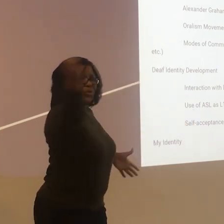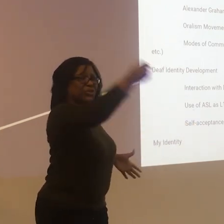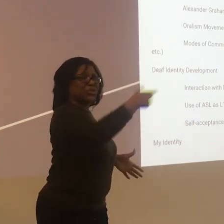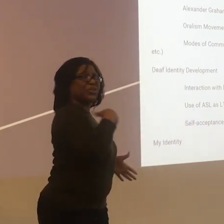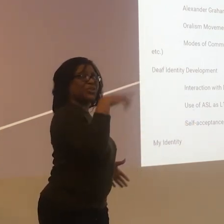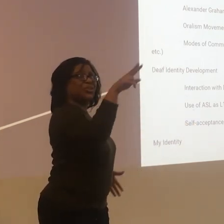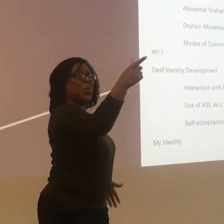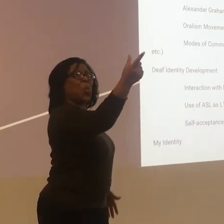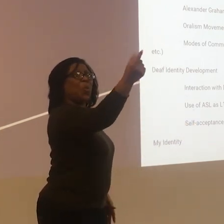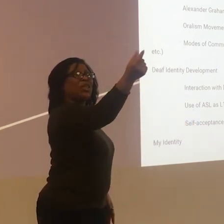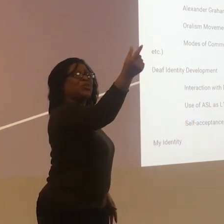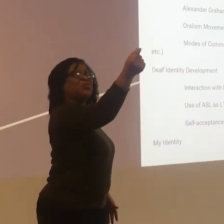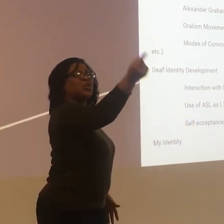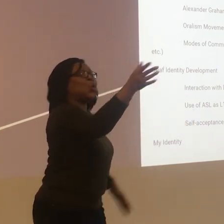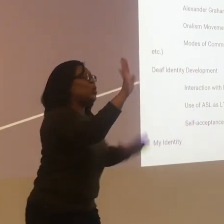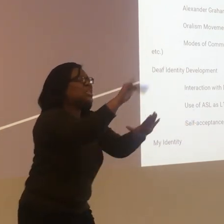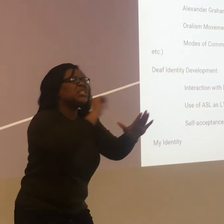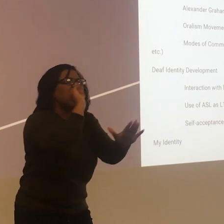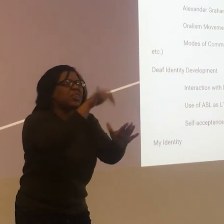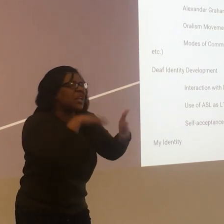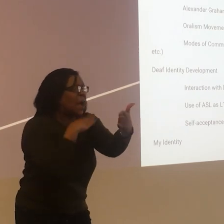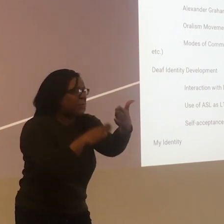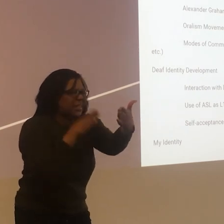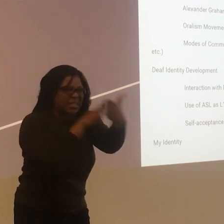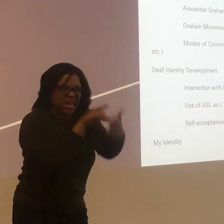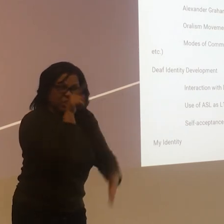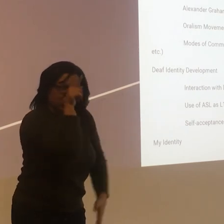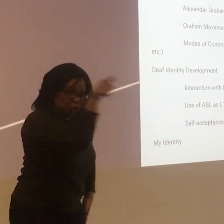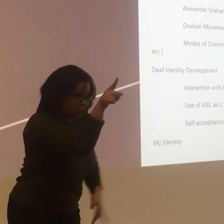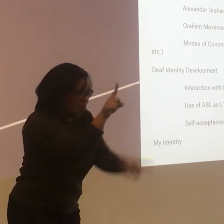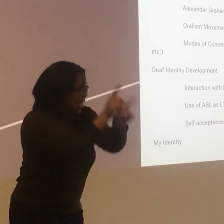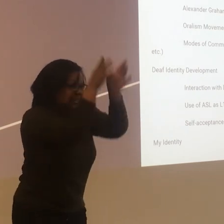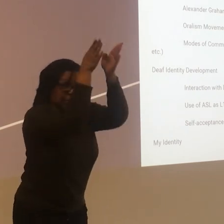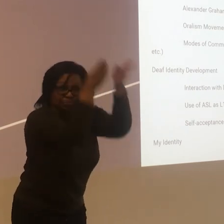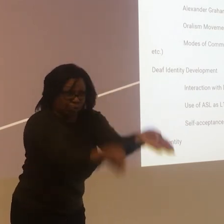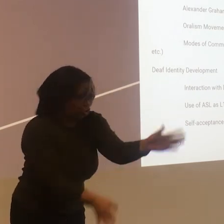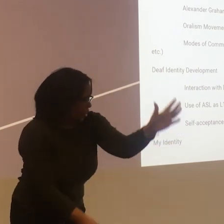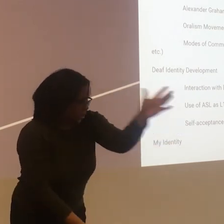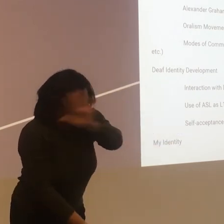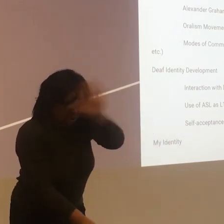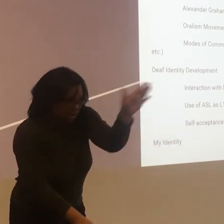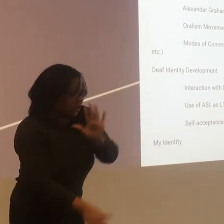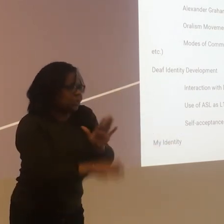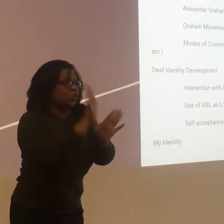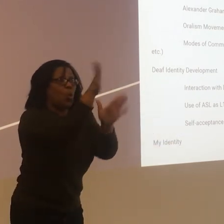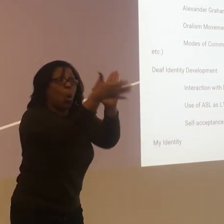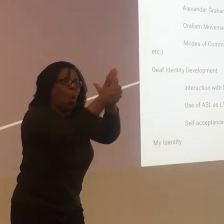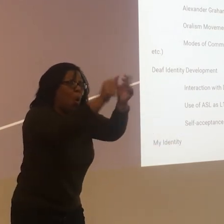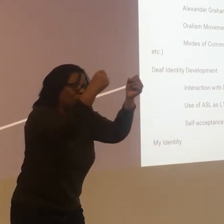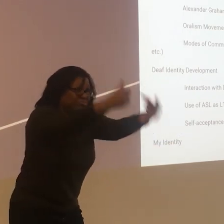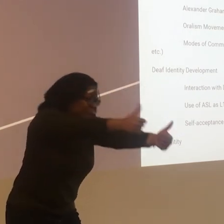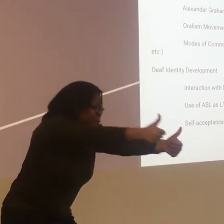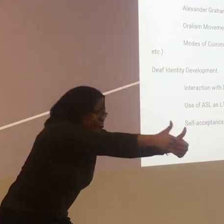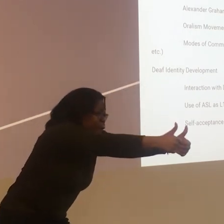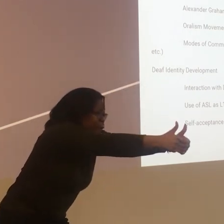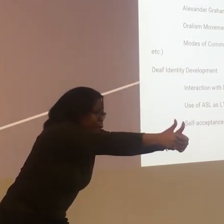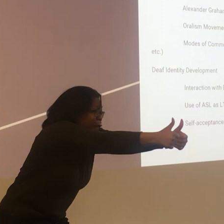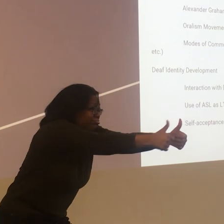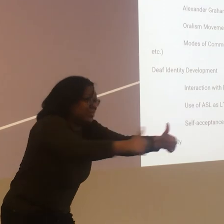black, and you put in a white interpreter. And it's nothing against the interpreters, nothing against them personally. Like, they may be a